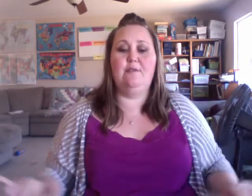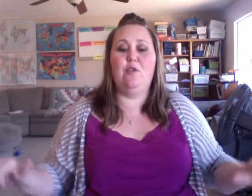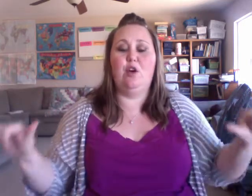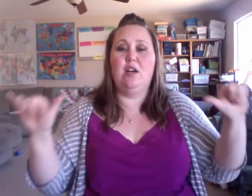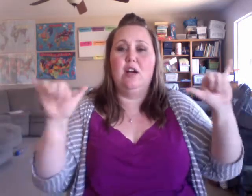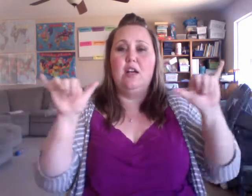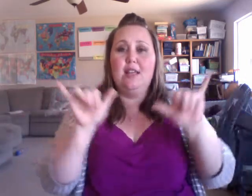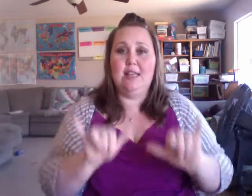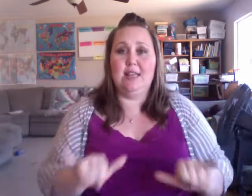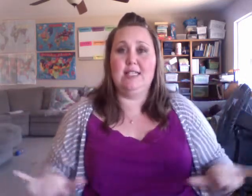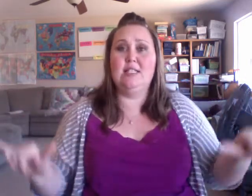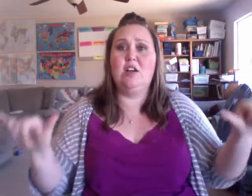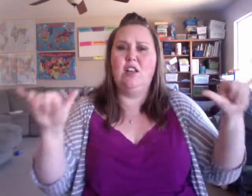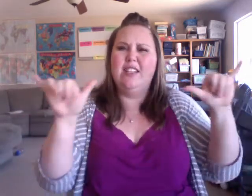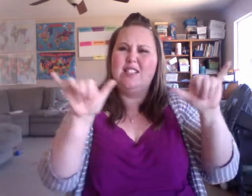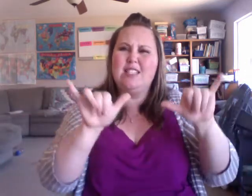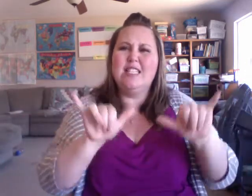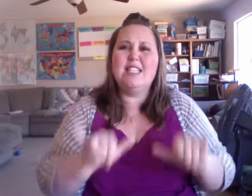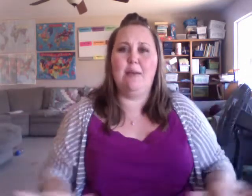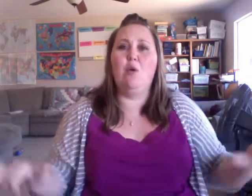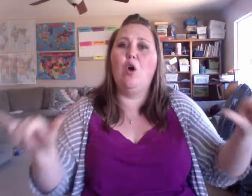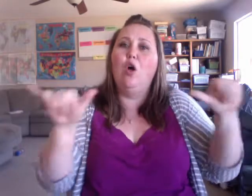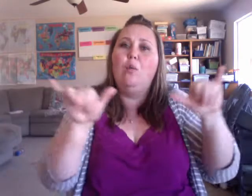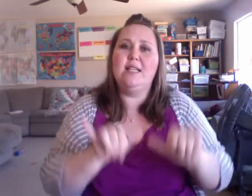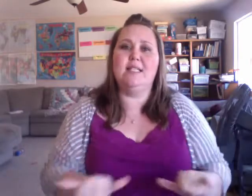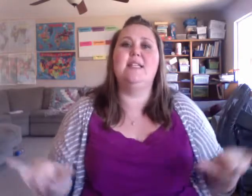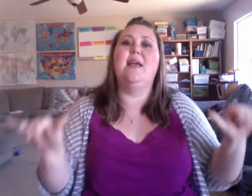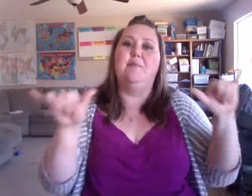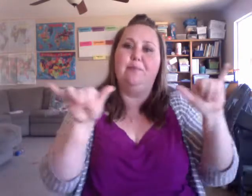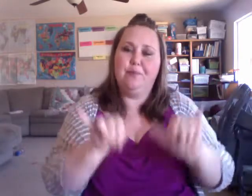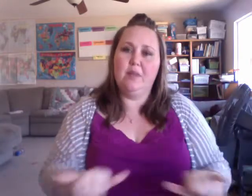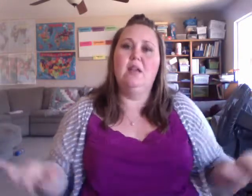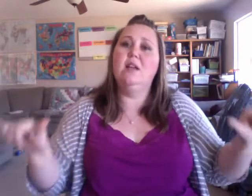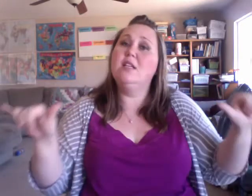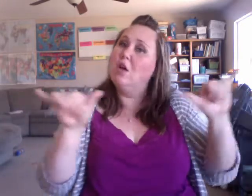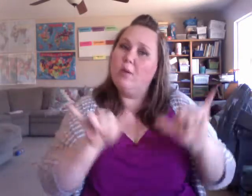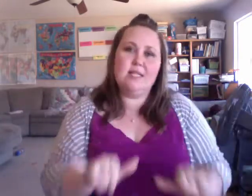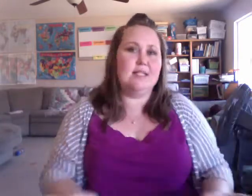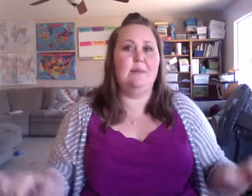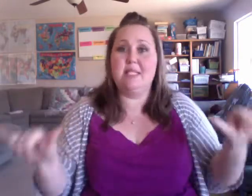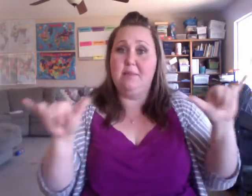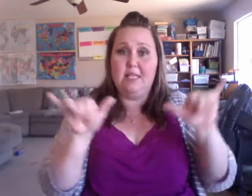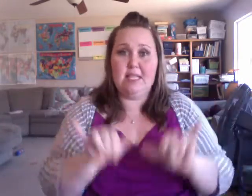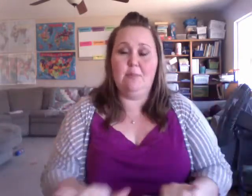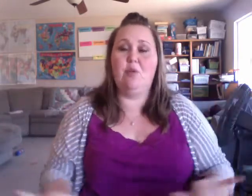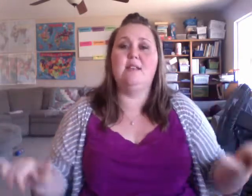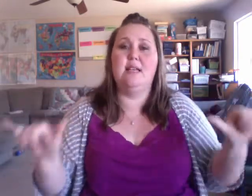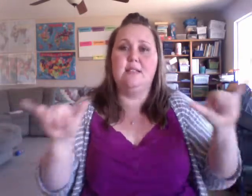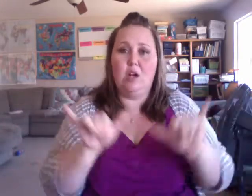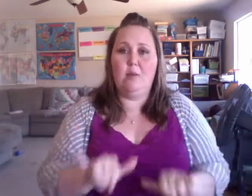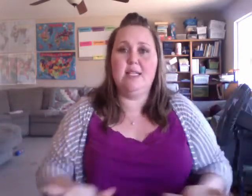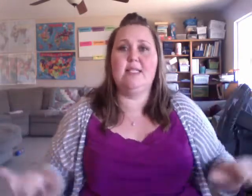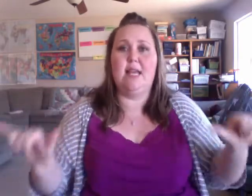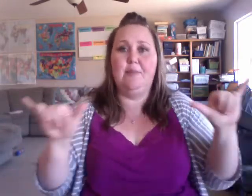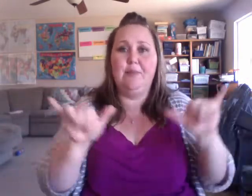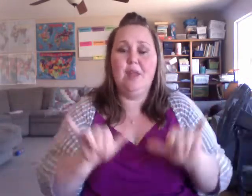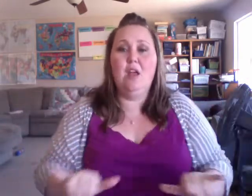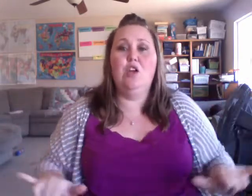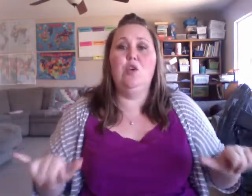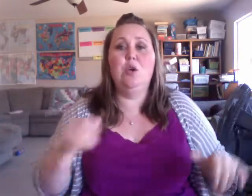for this is called this is the same, or always the same. It's always the same. It's going to be the same process. Always the same. You could